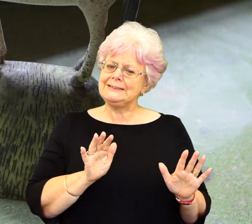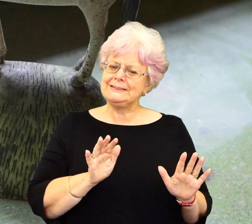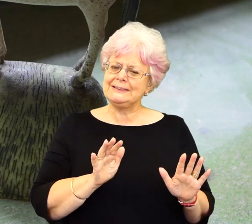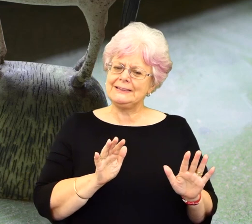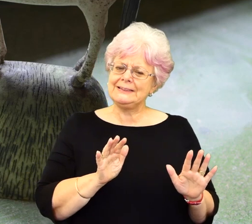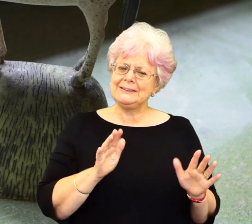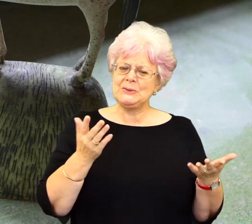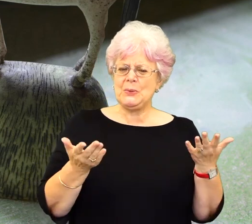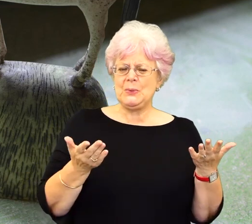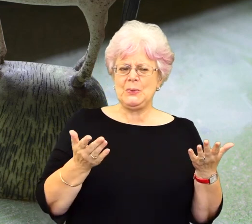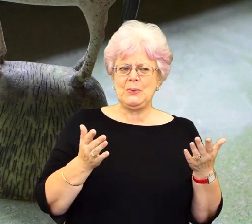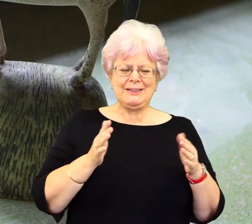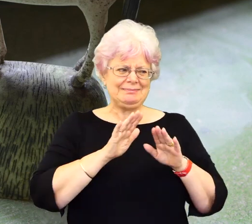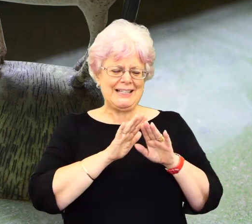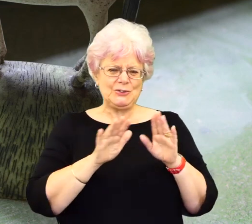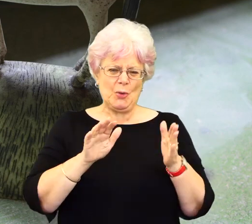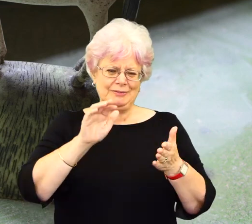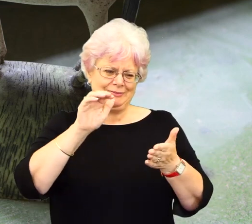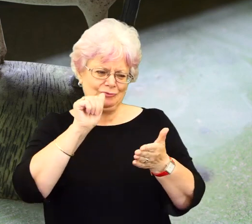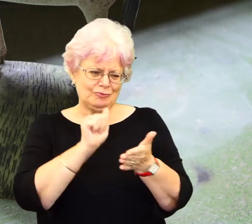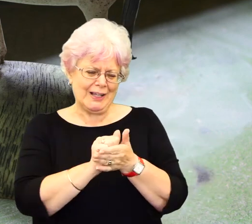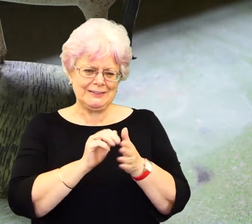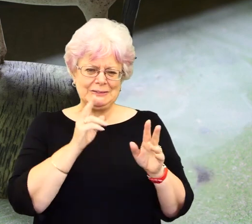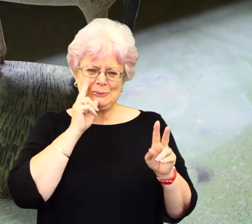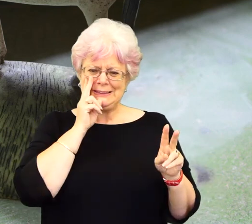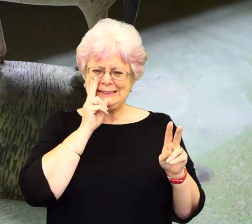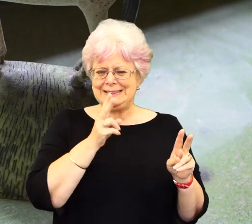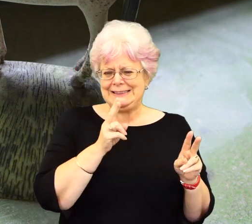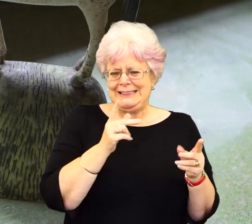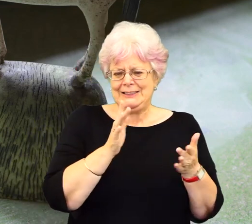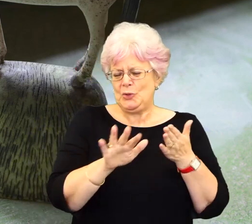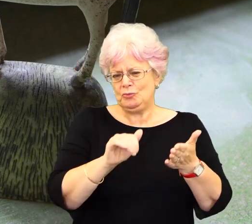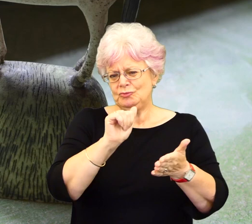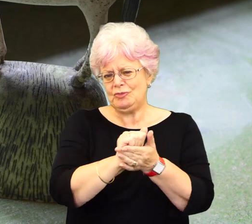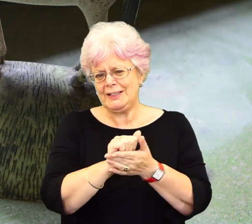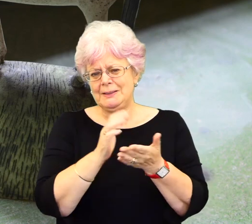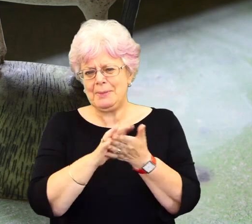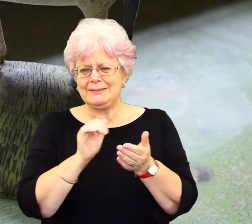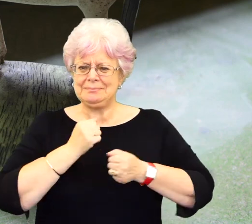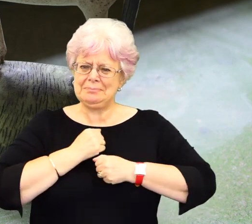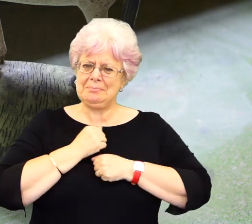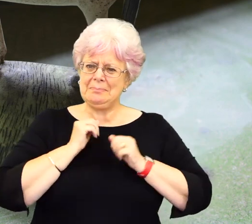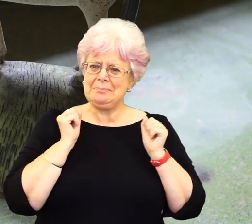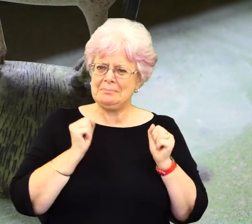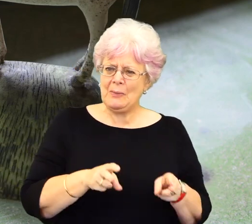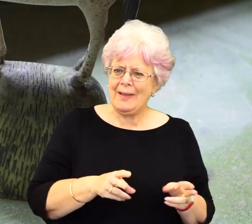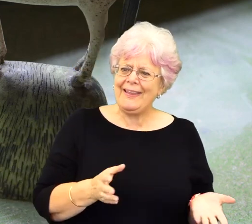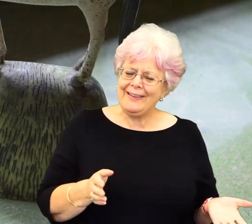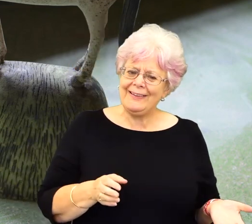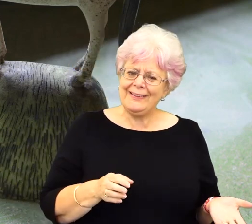um, as I said, when we look at folk art, it's not anatomically correct, and it's normally more powerful than when I look at any realistic